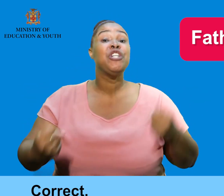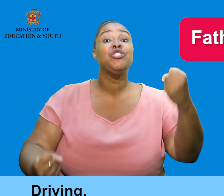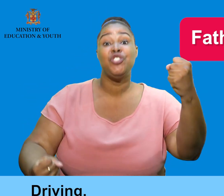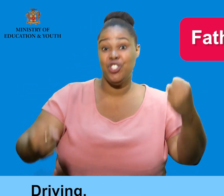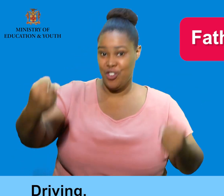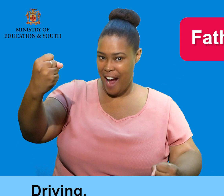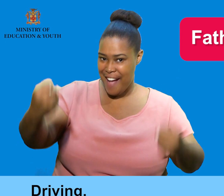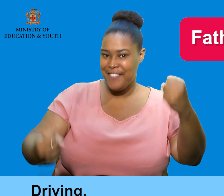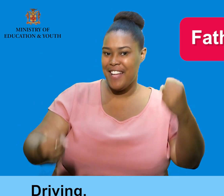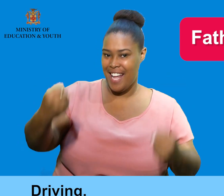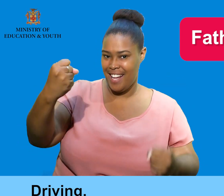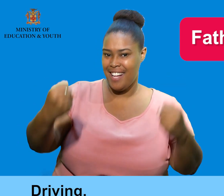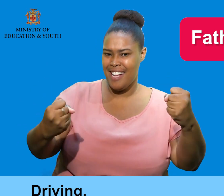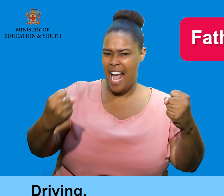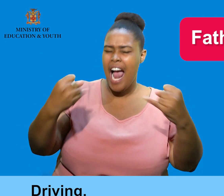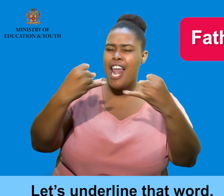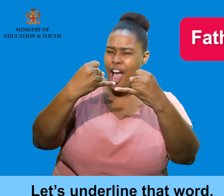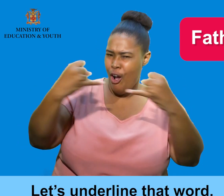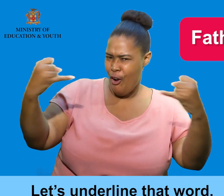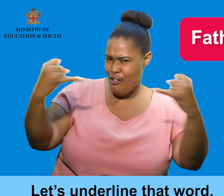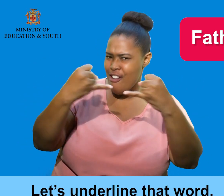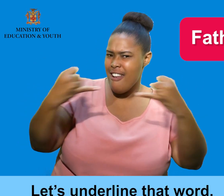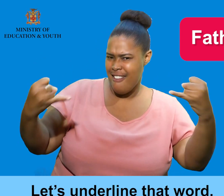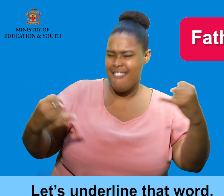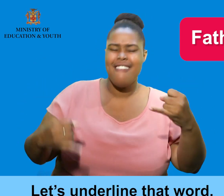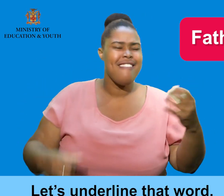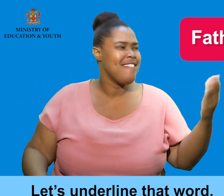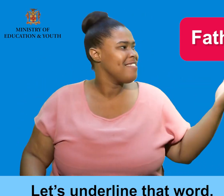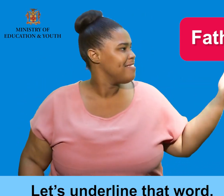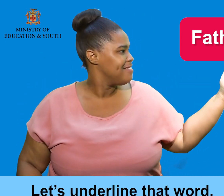Driving. Let's underline that word.